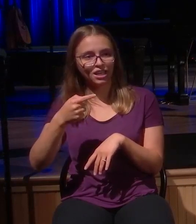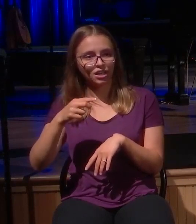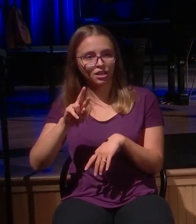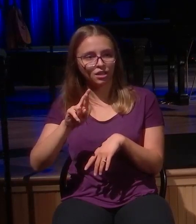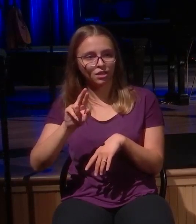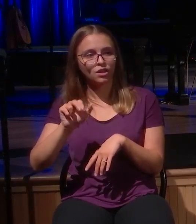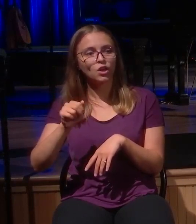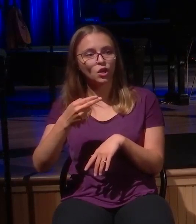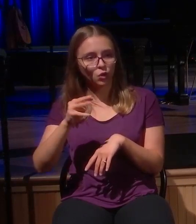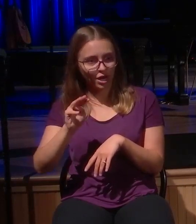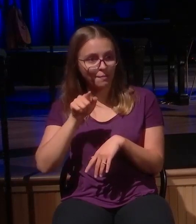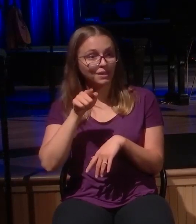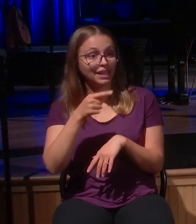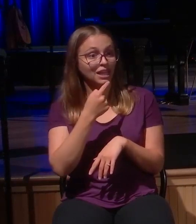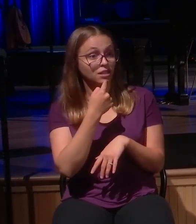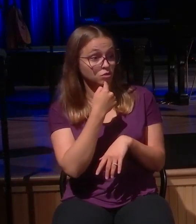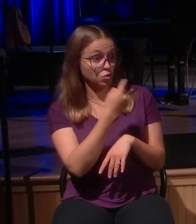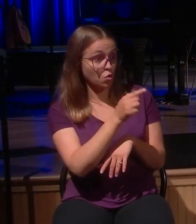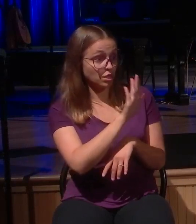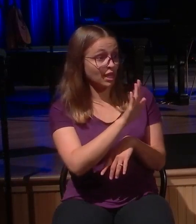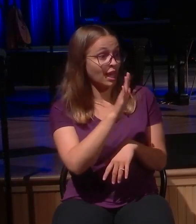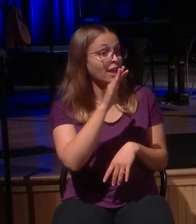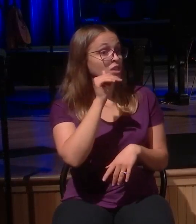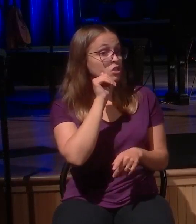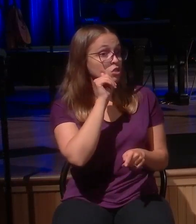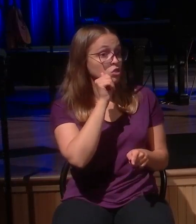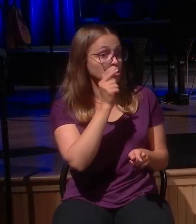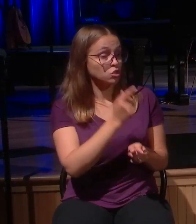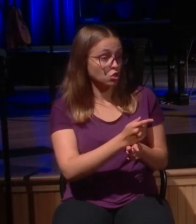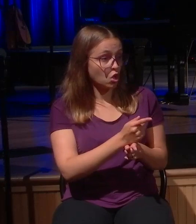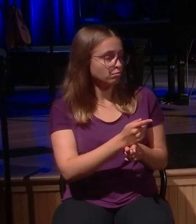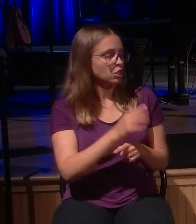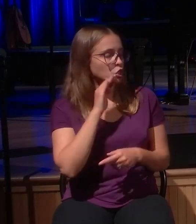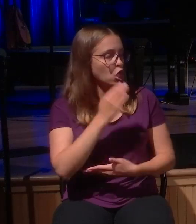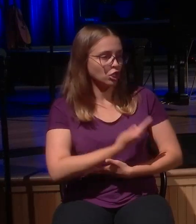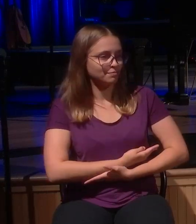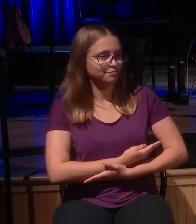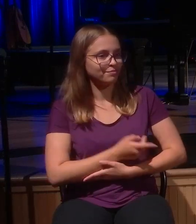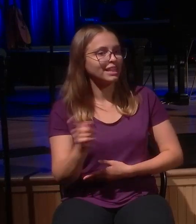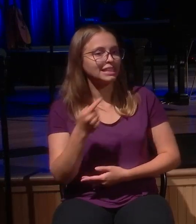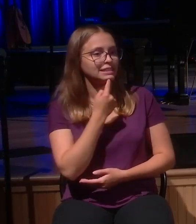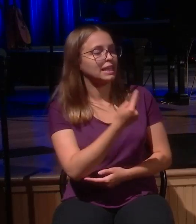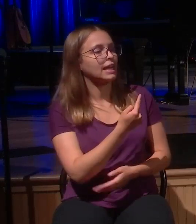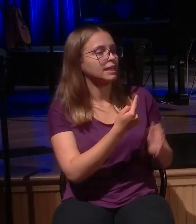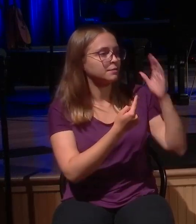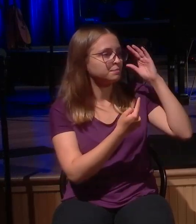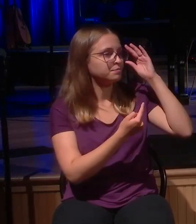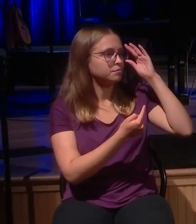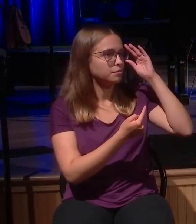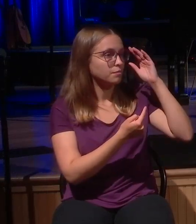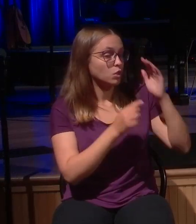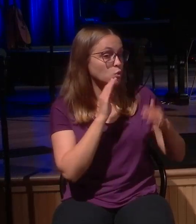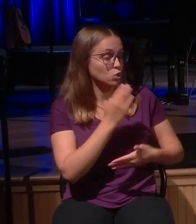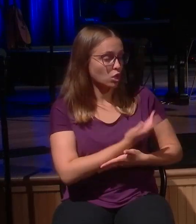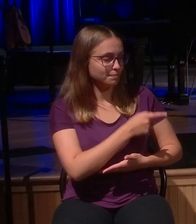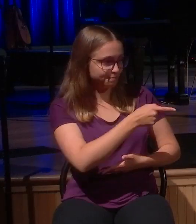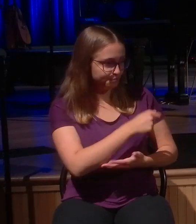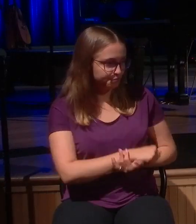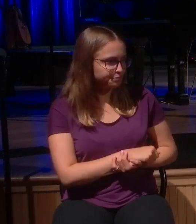prodigals, and what do you do with prodigals, and how do you urge them to come home? And Billy Graham, many years ago, said this to his daughter. He said, it's the